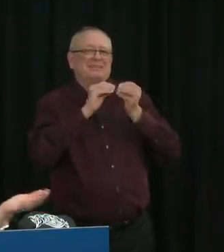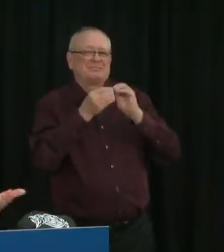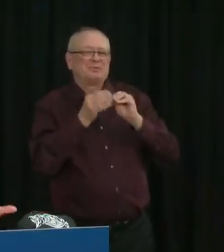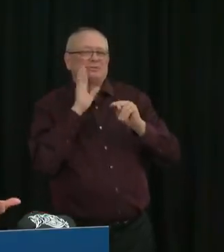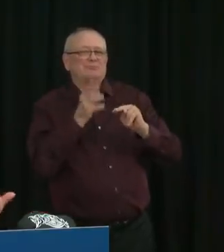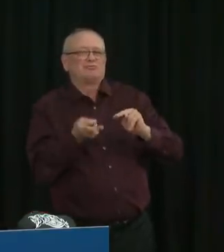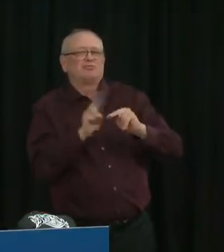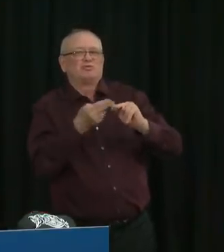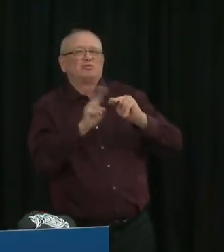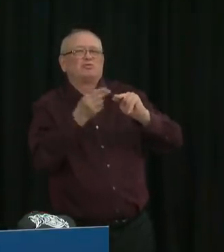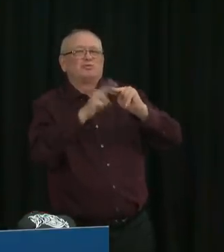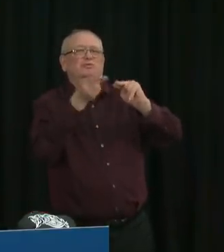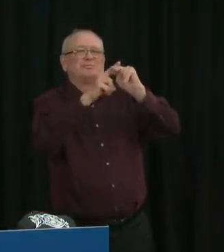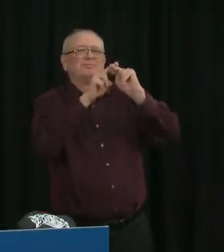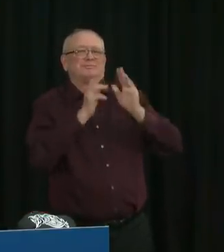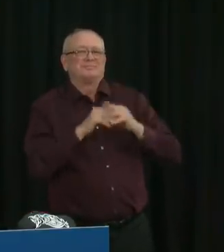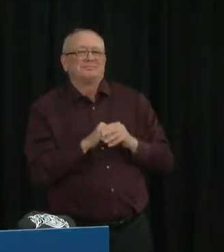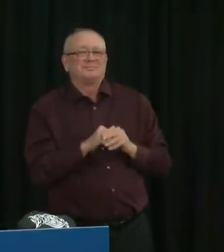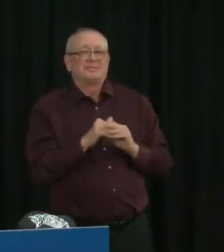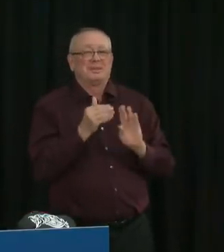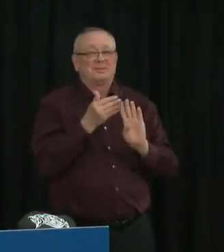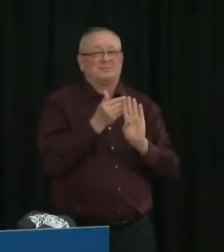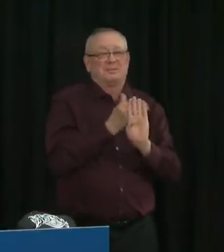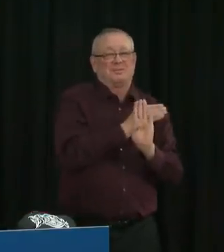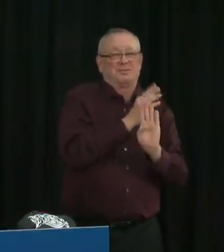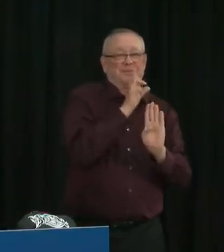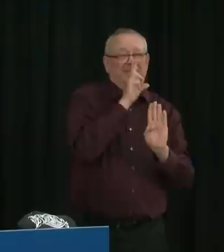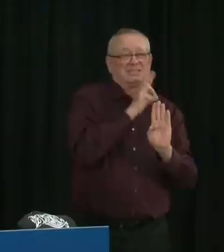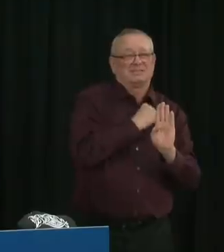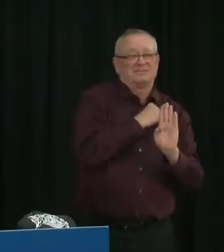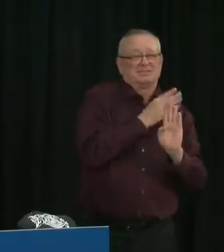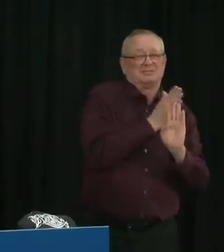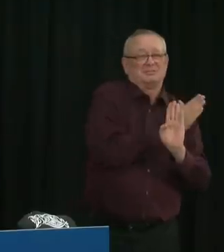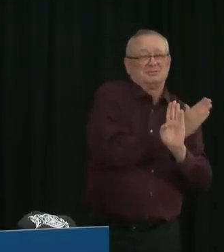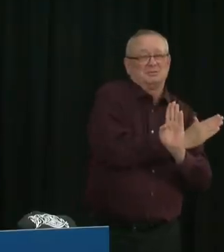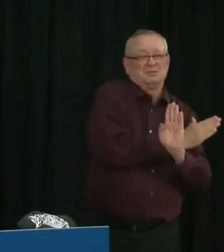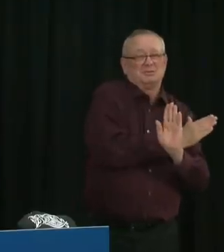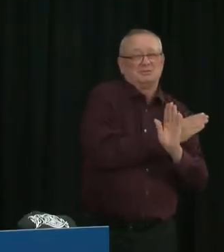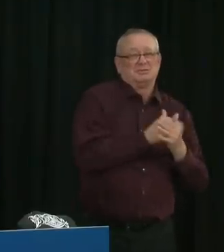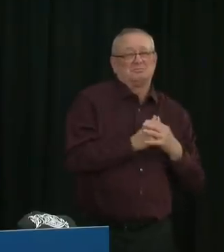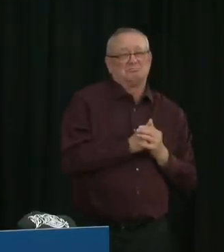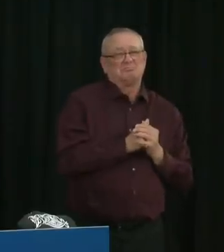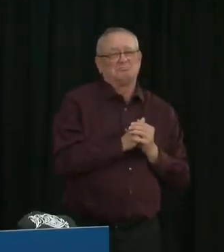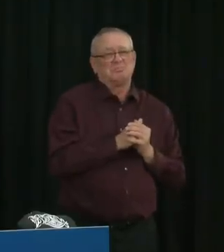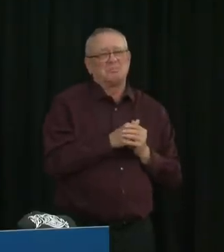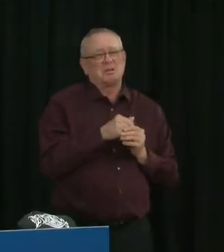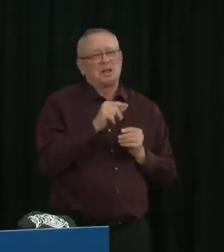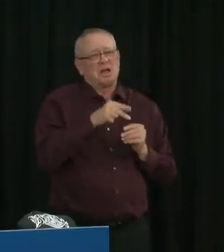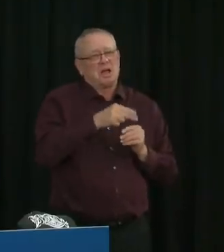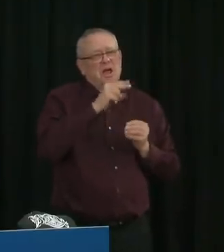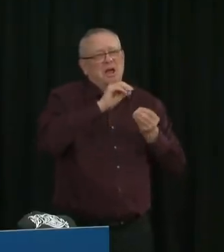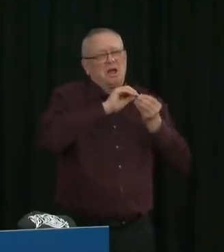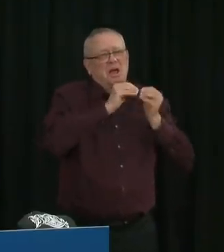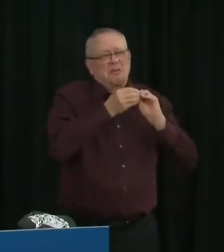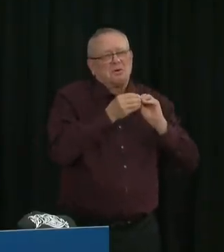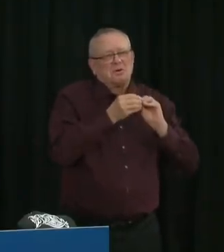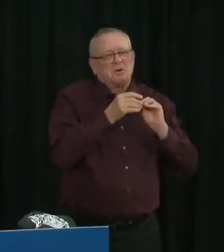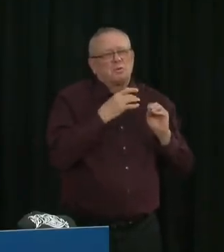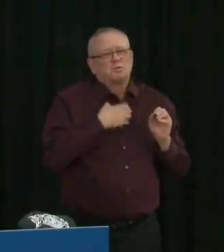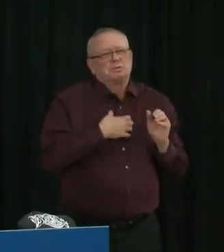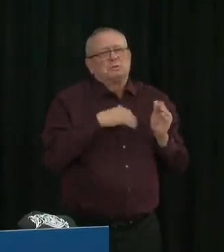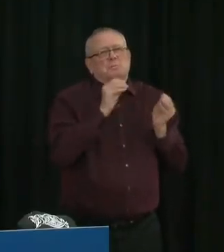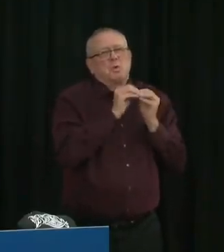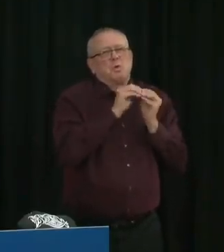we went into Thanksgiving with higher rates than would have been ideal. Thank you all for joining us today.